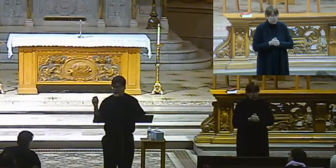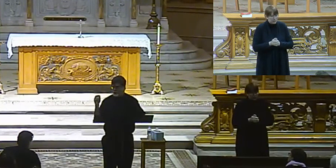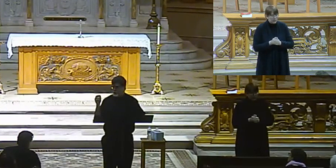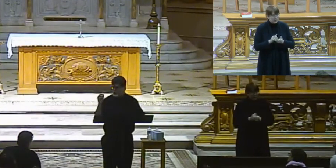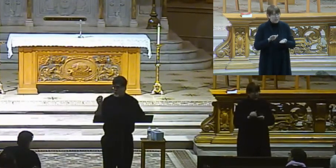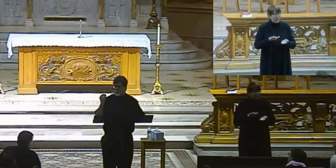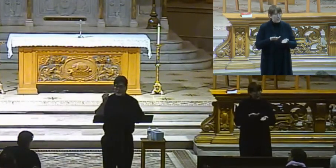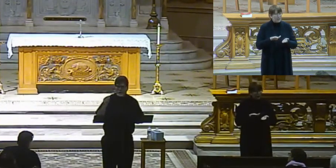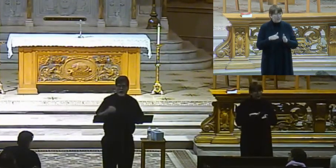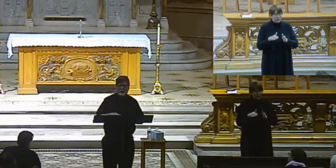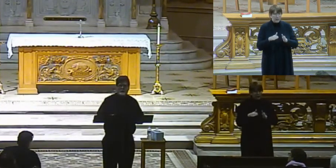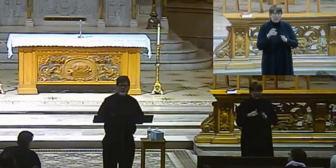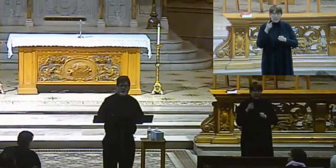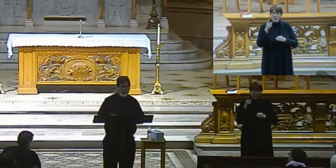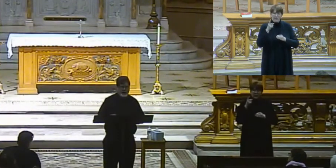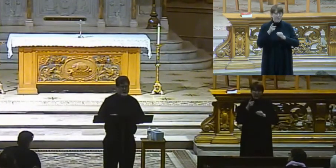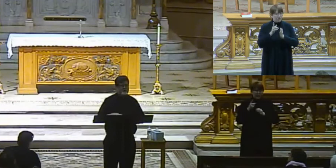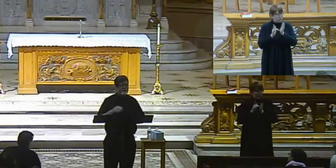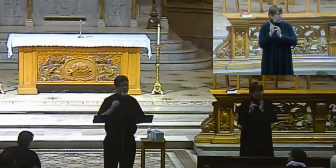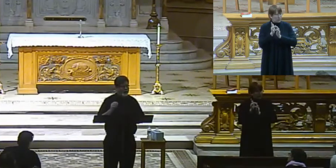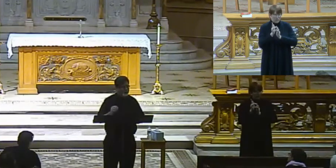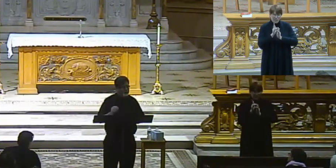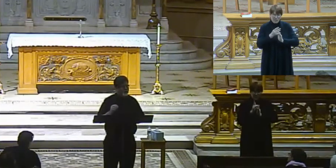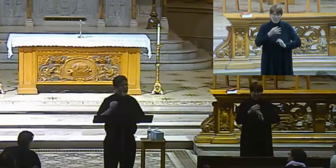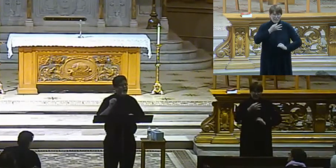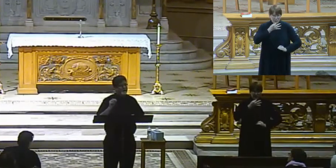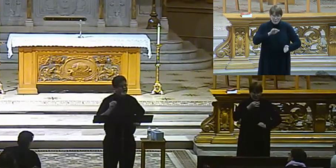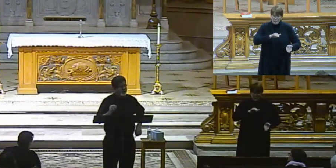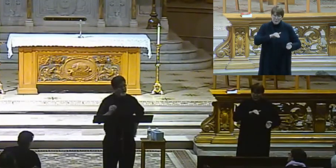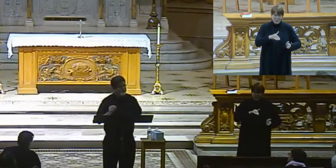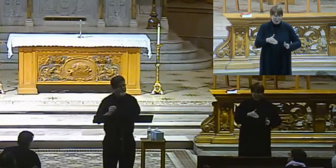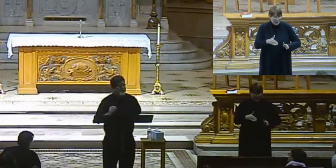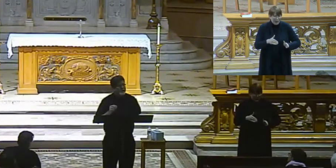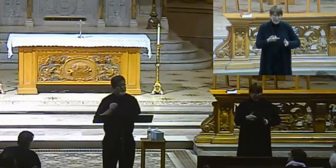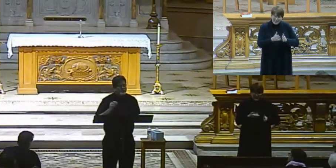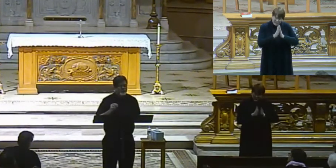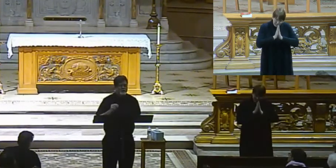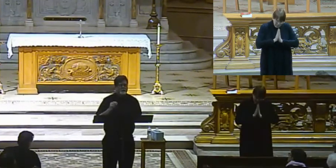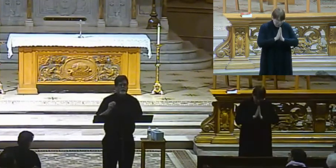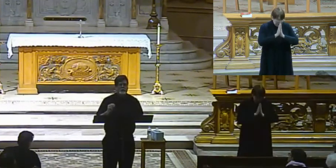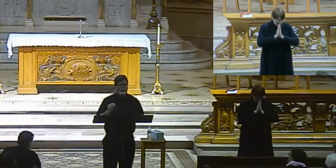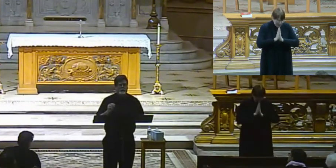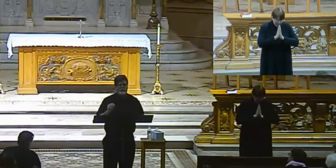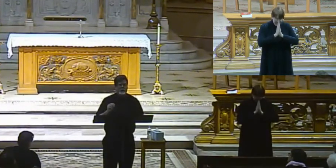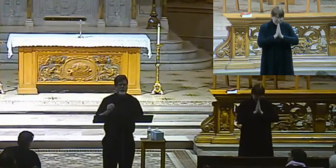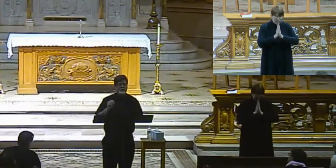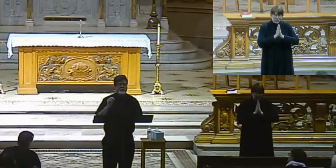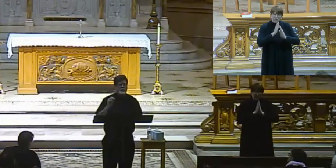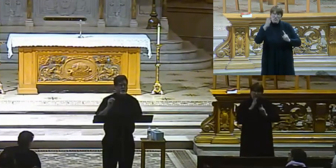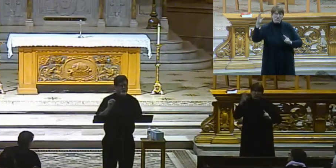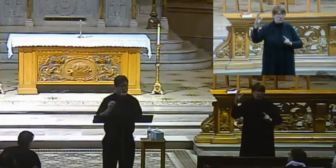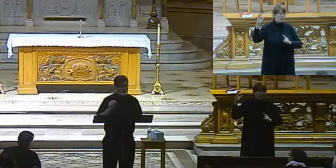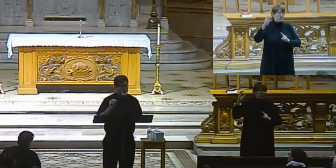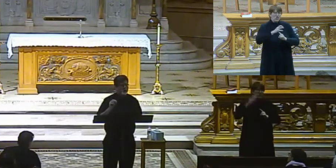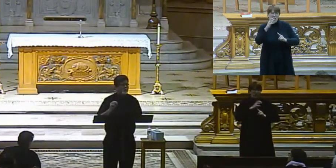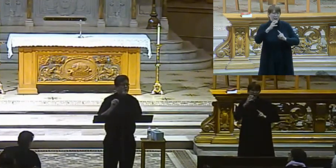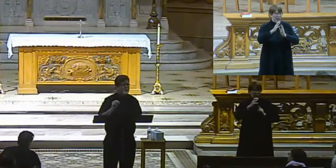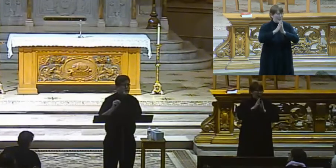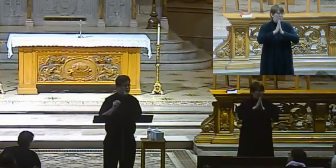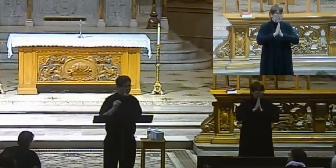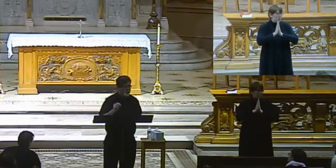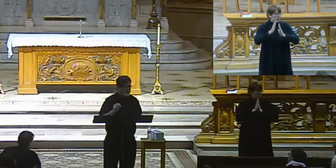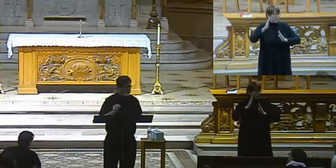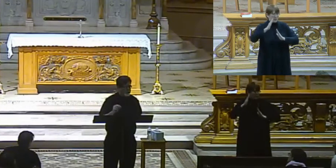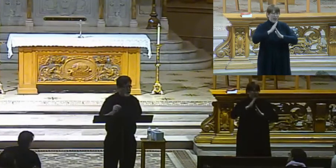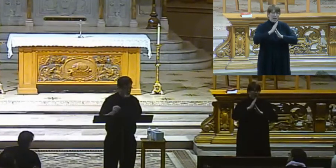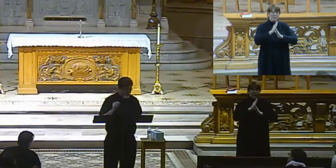all right? So as he is praying in this last few hours of his life, his greatest prayer is that the church would